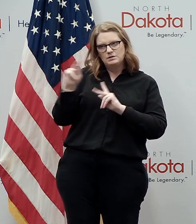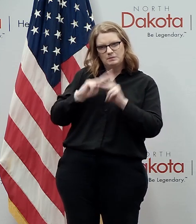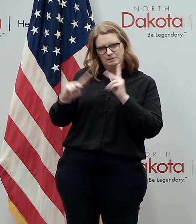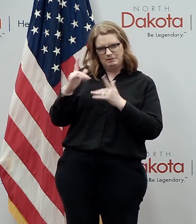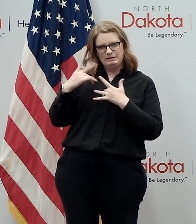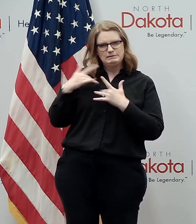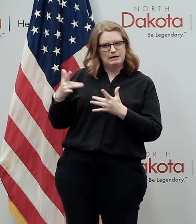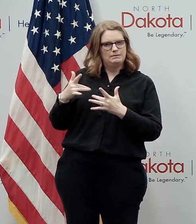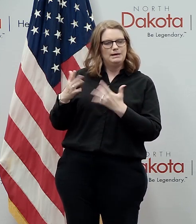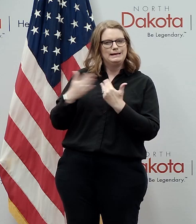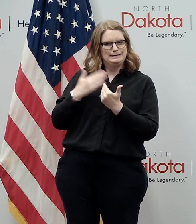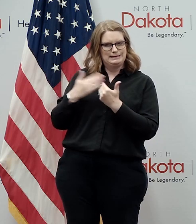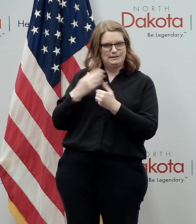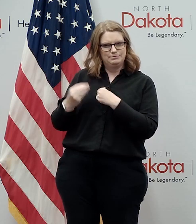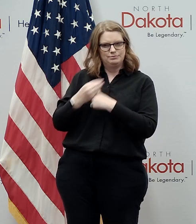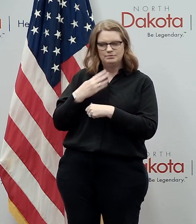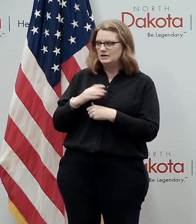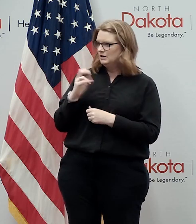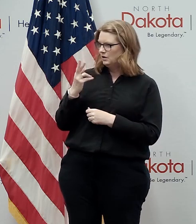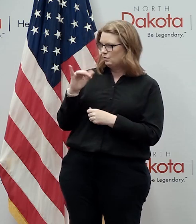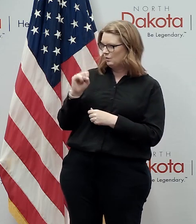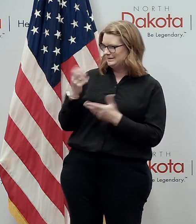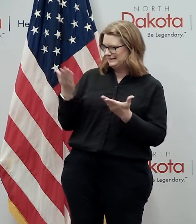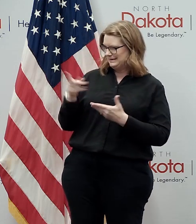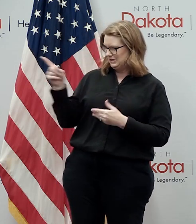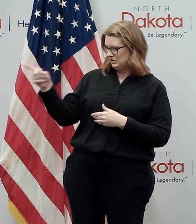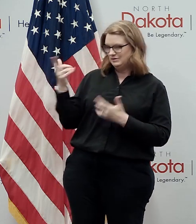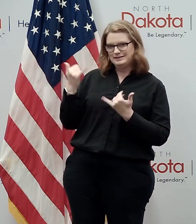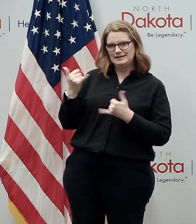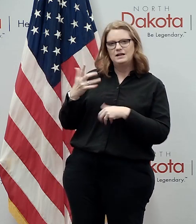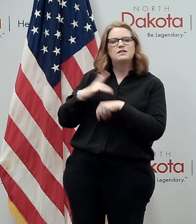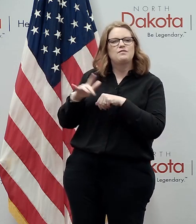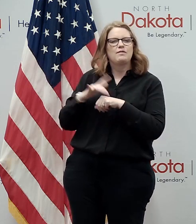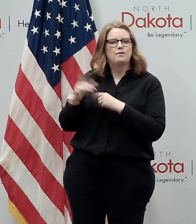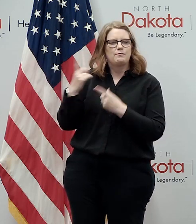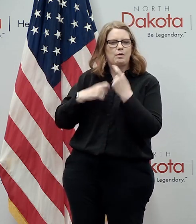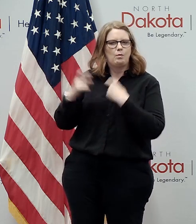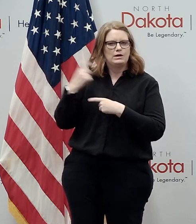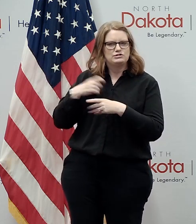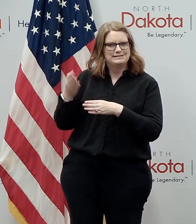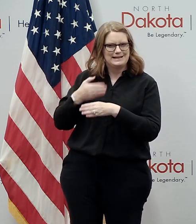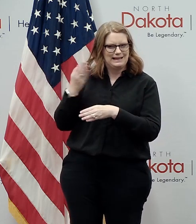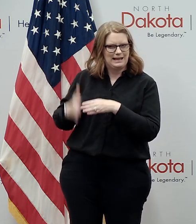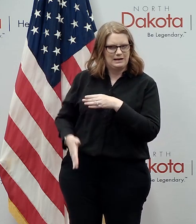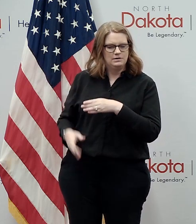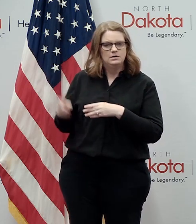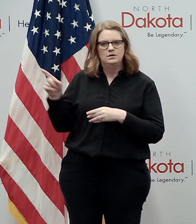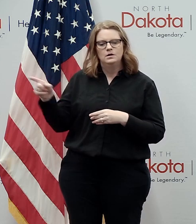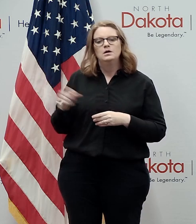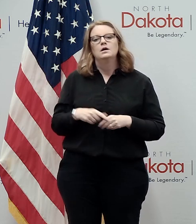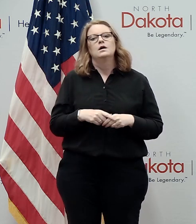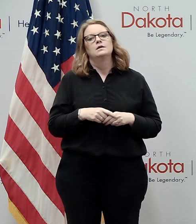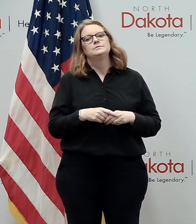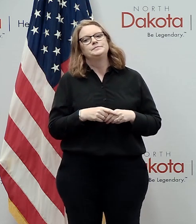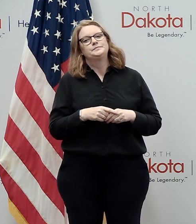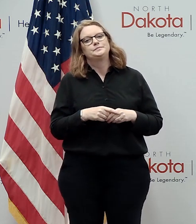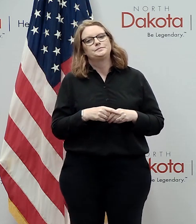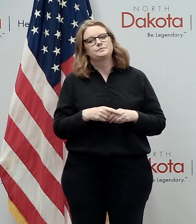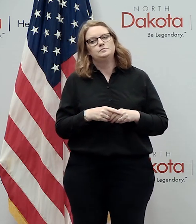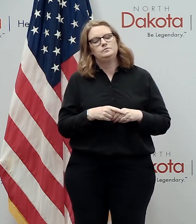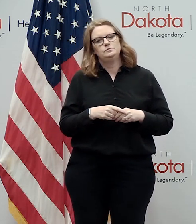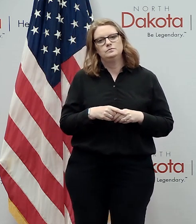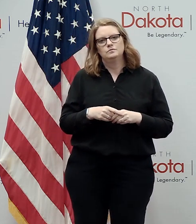jones chris is here today be available for questions at the end of uh today's uh presentation we again uh